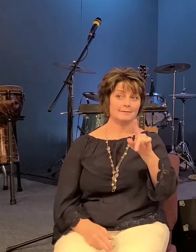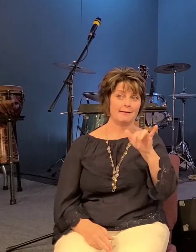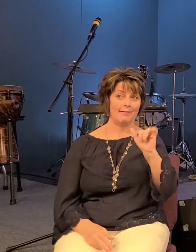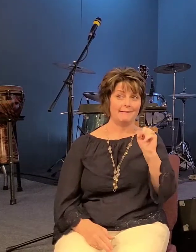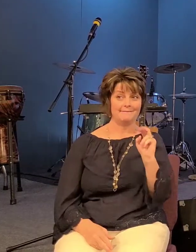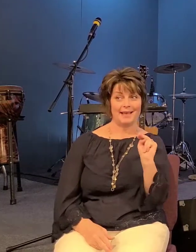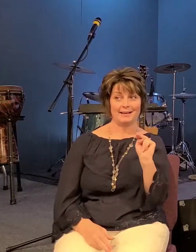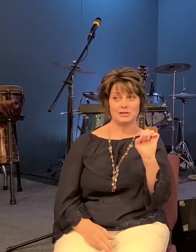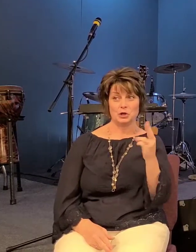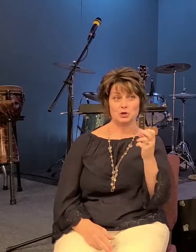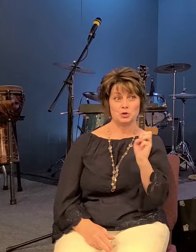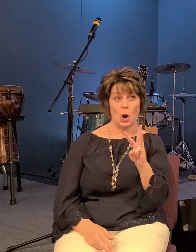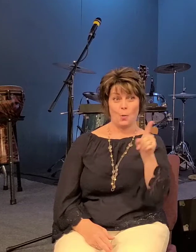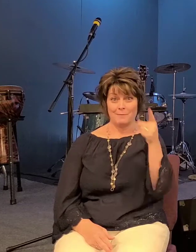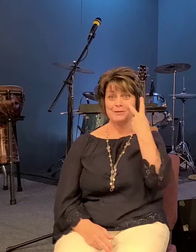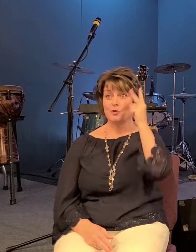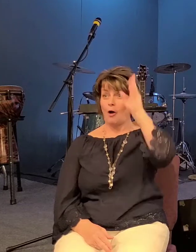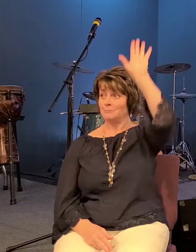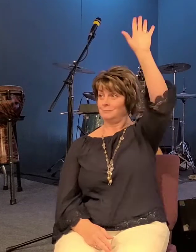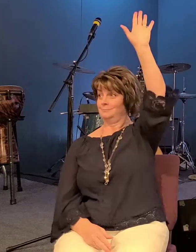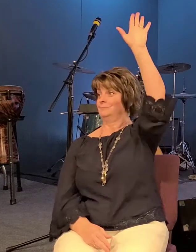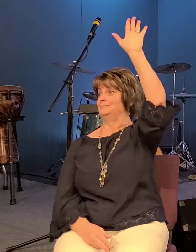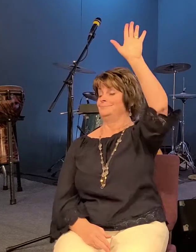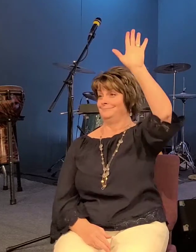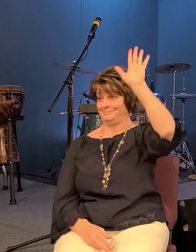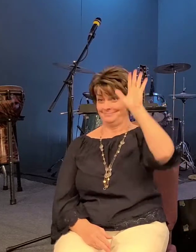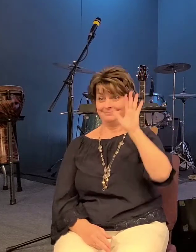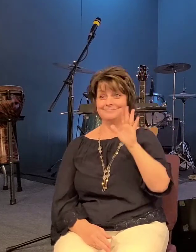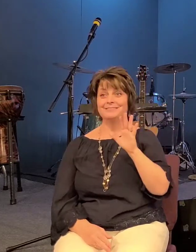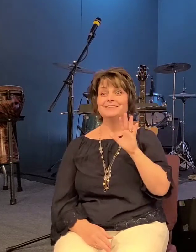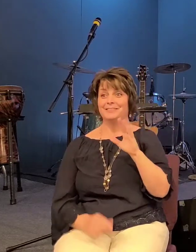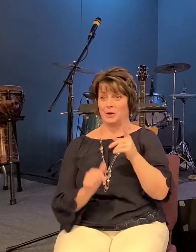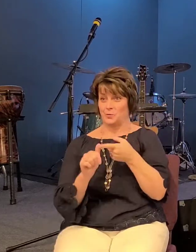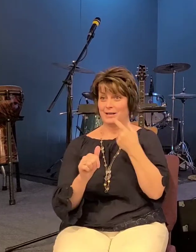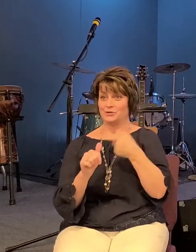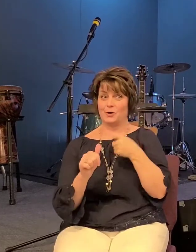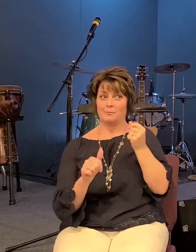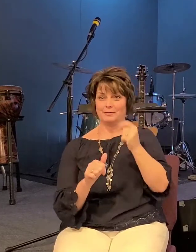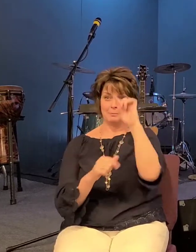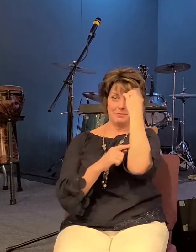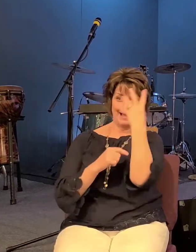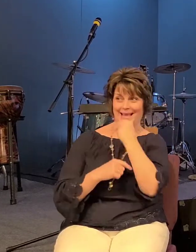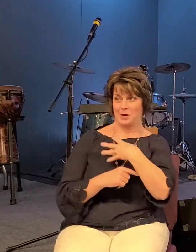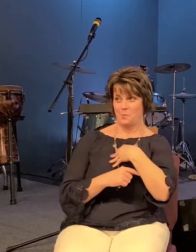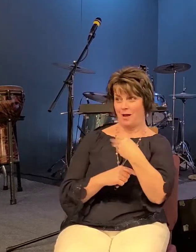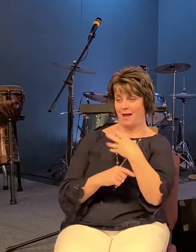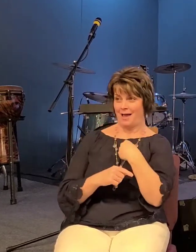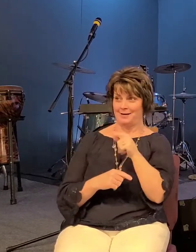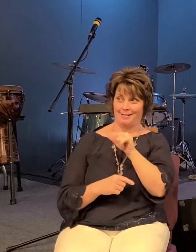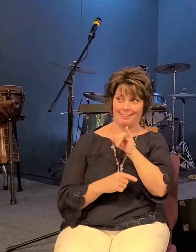years i've seen a lot you've seen a lot the original saw it live